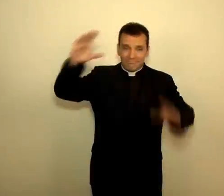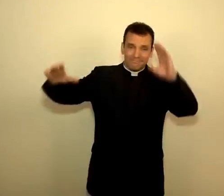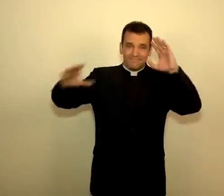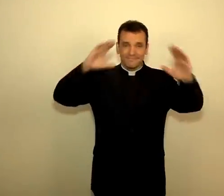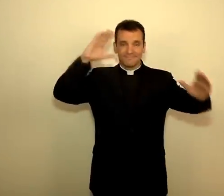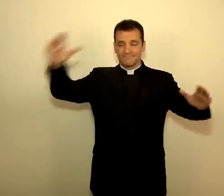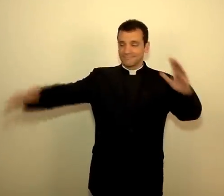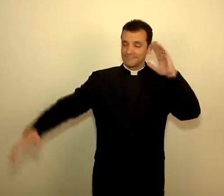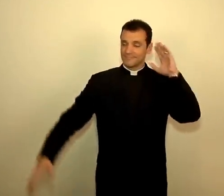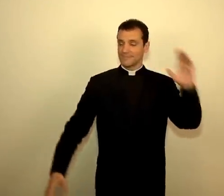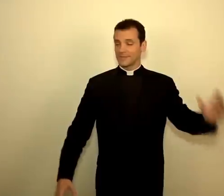Hello.